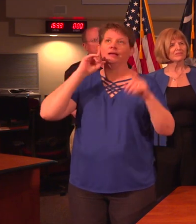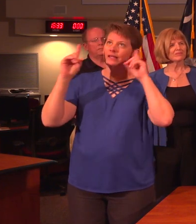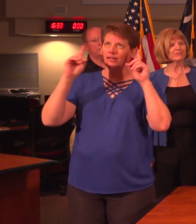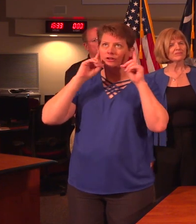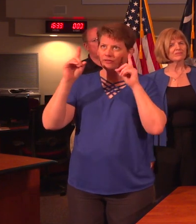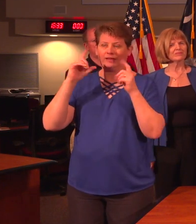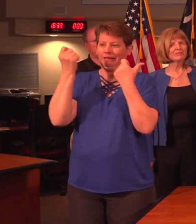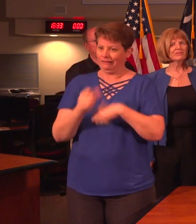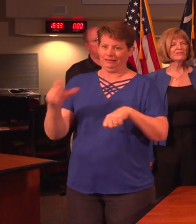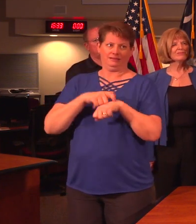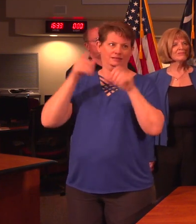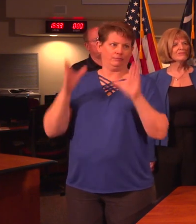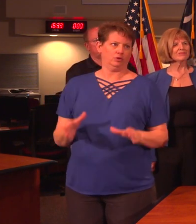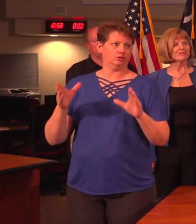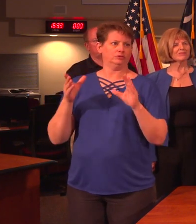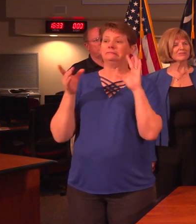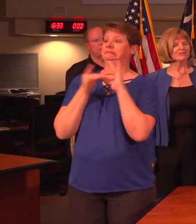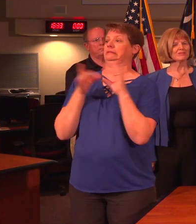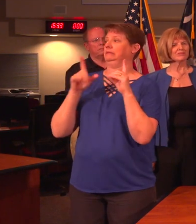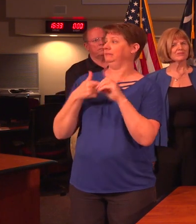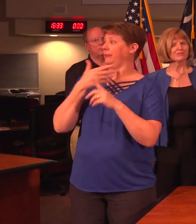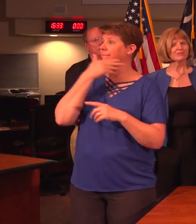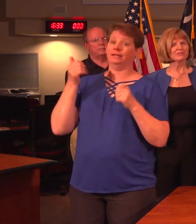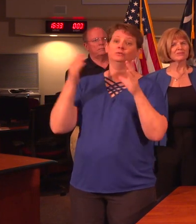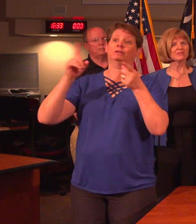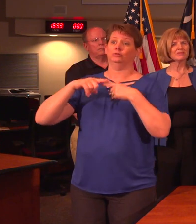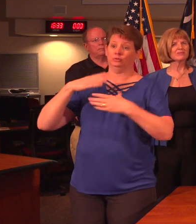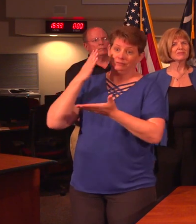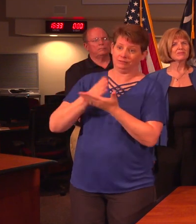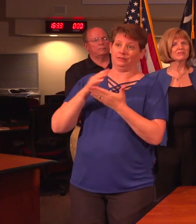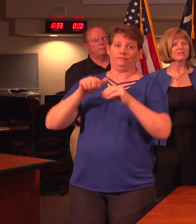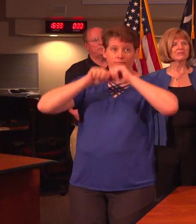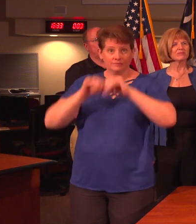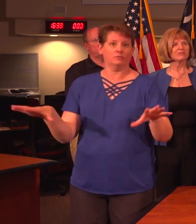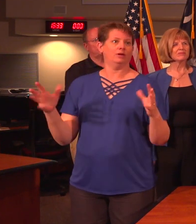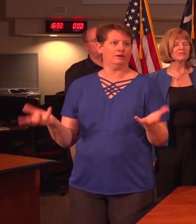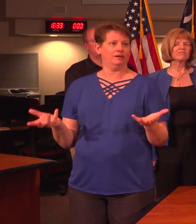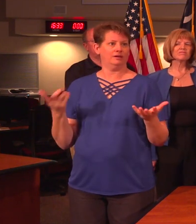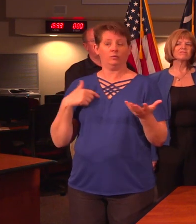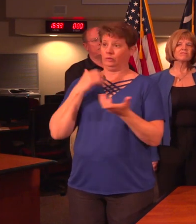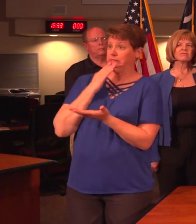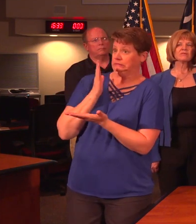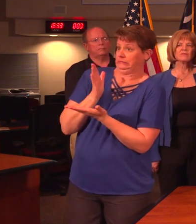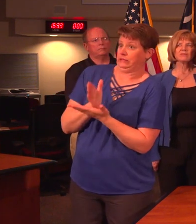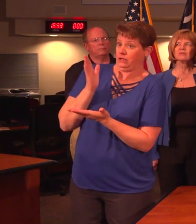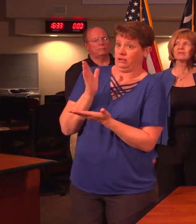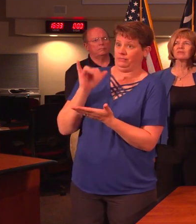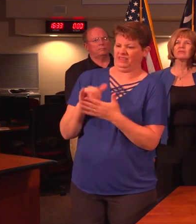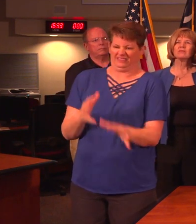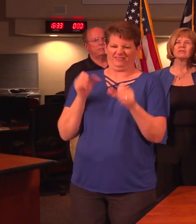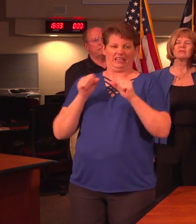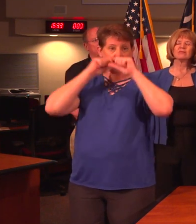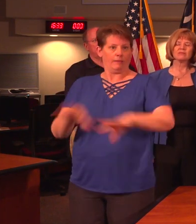time anyone comments on the best ways to stop the spread. If we can, we want to stop the fast